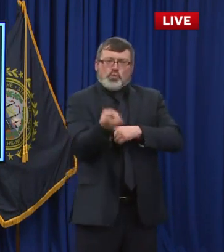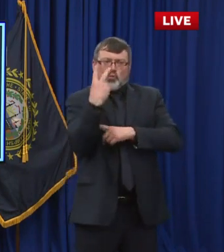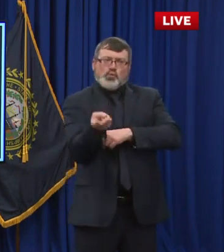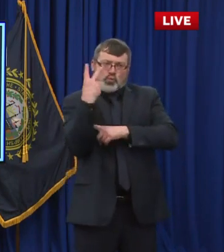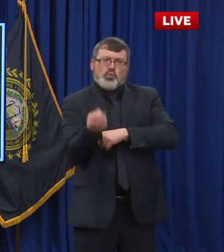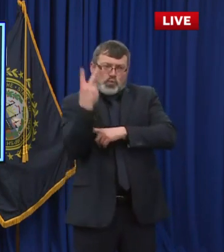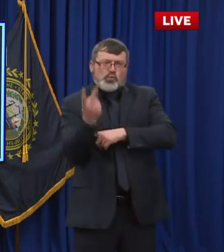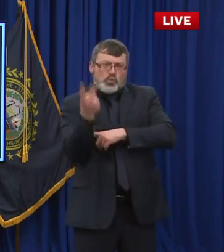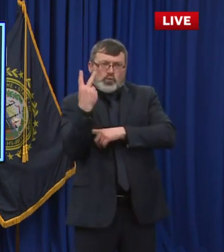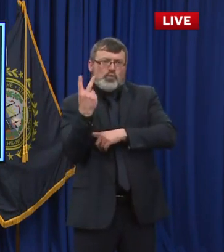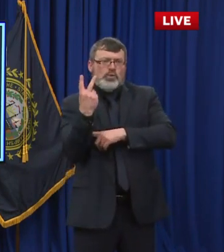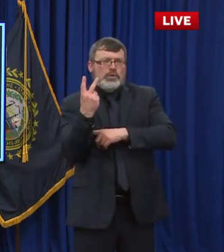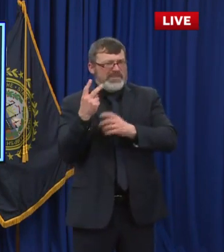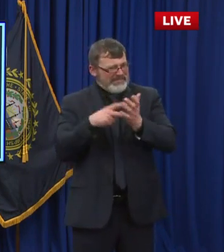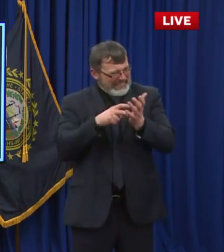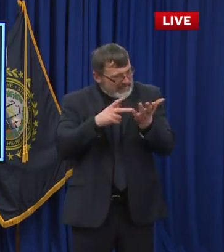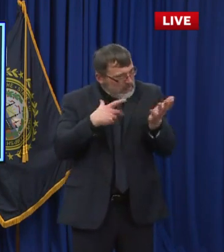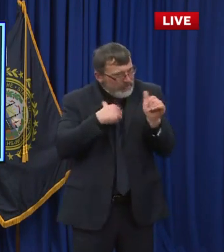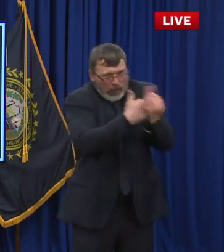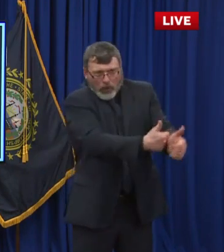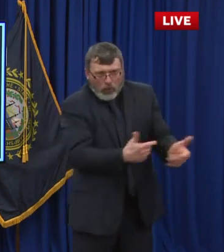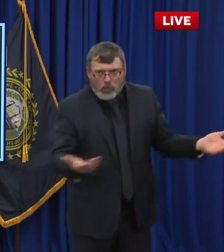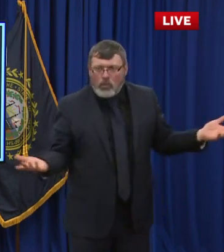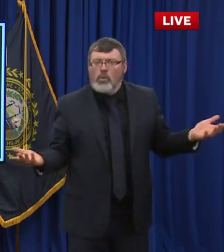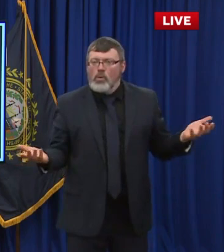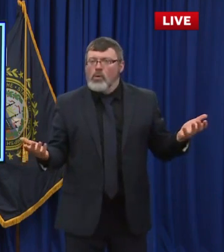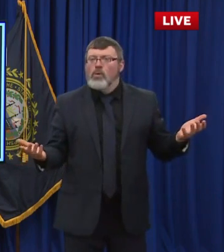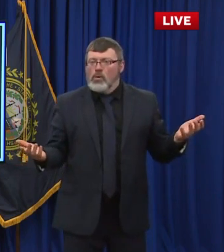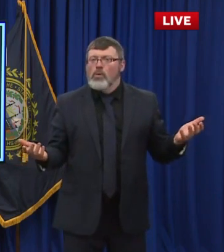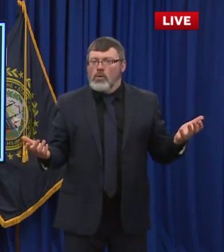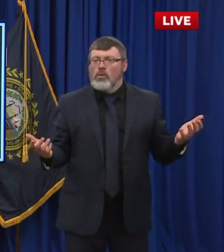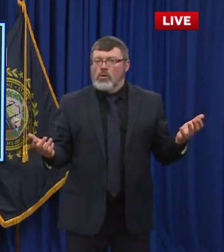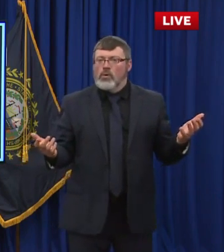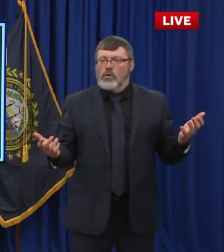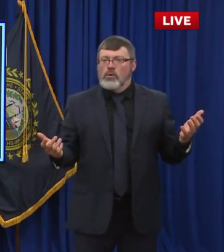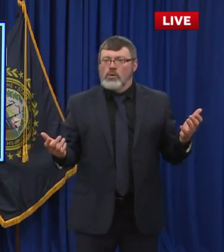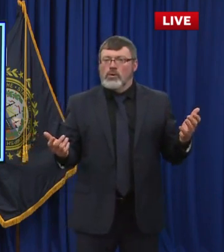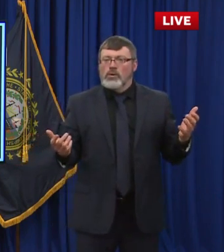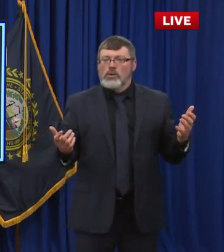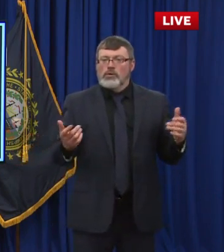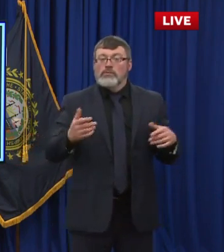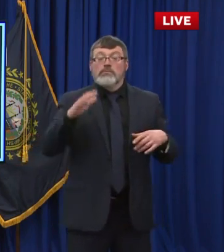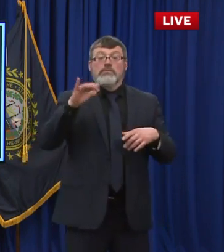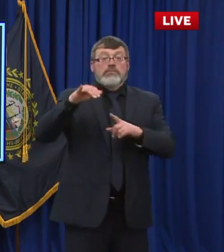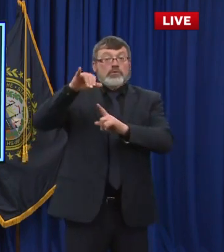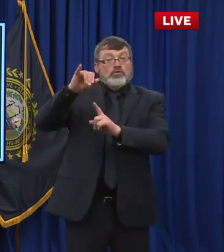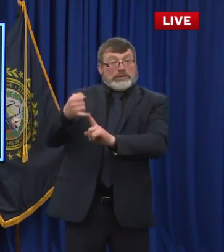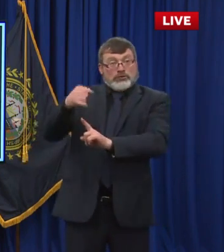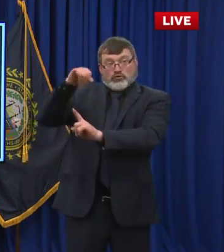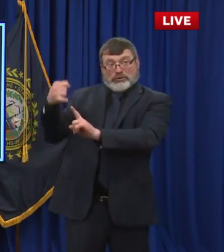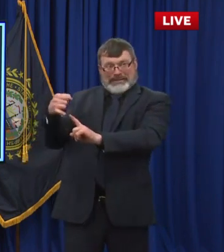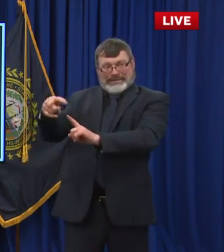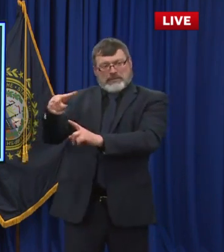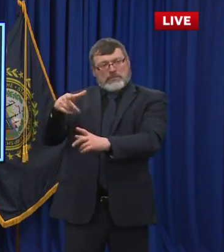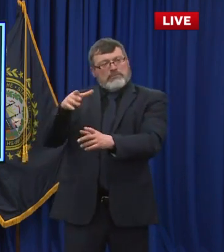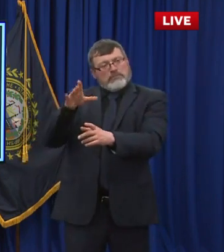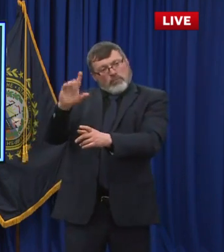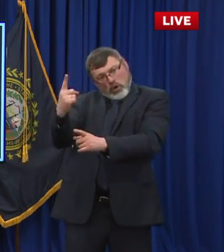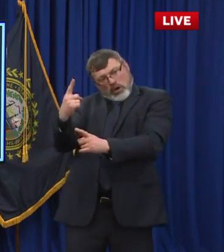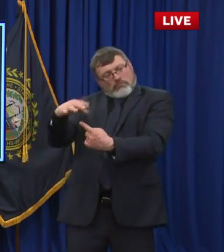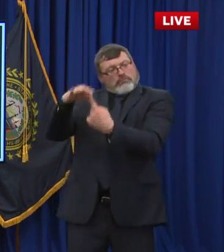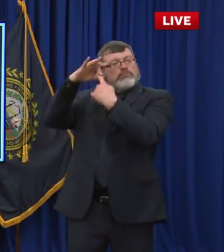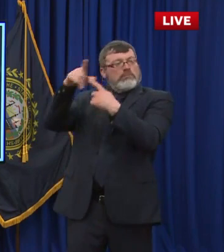Johnson releases theirs as that looks to be a single shot. And so no, you really need to get the second dose. We're withholding absolutely nothing back.